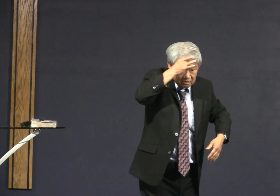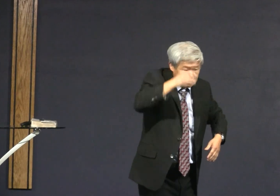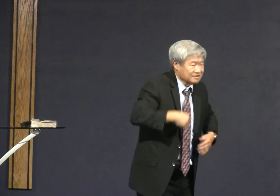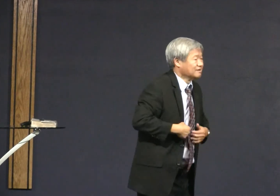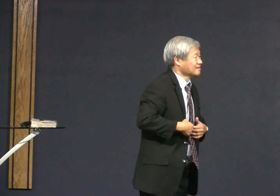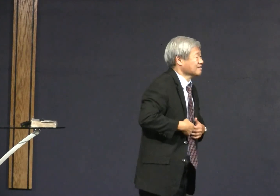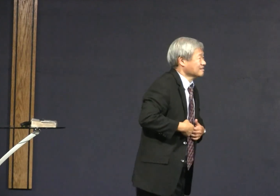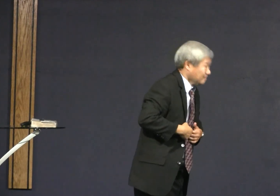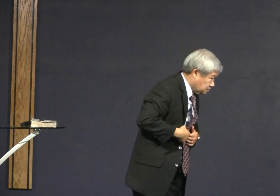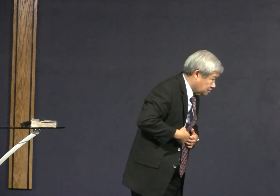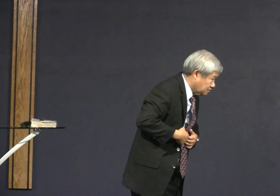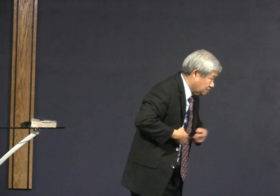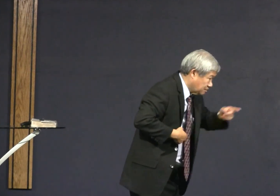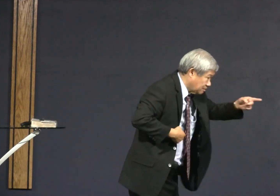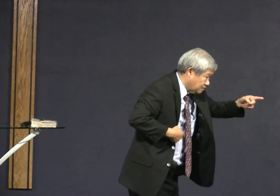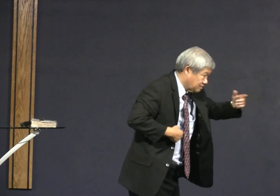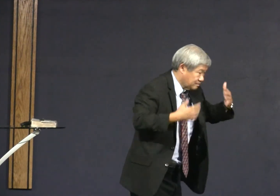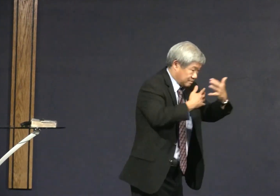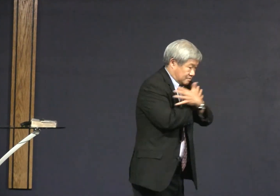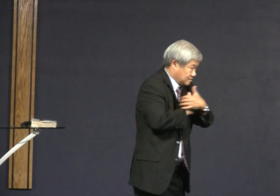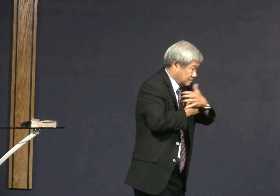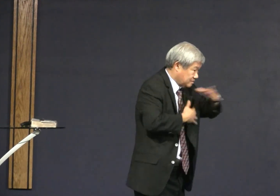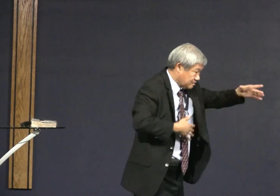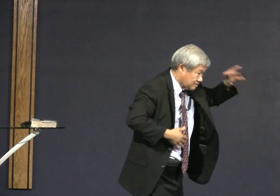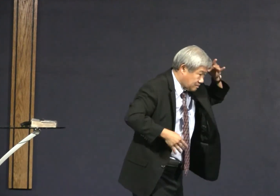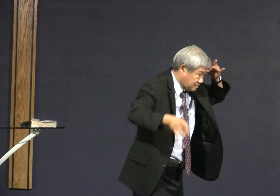He had to learn about the animals.